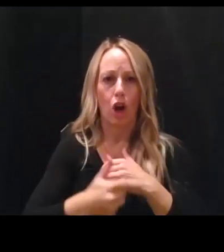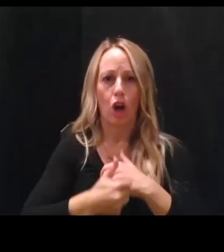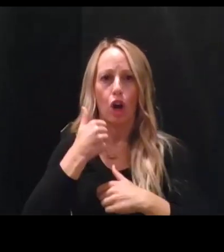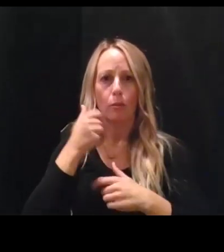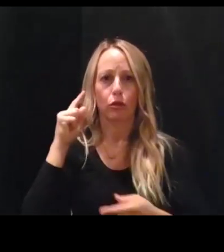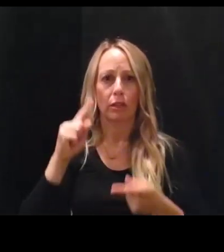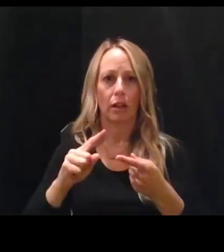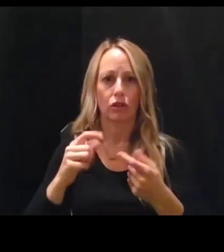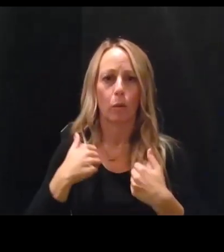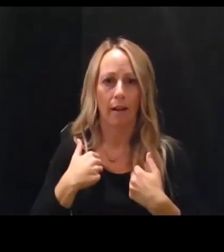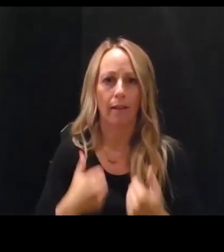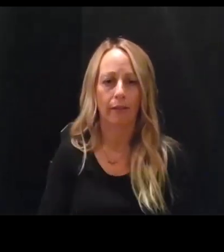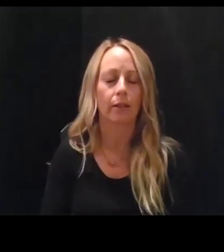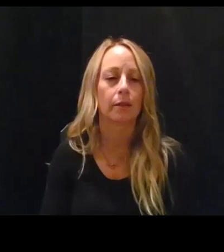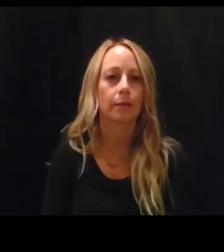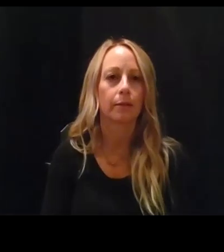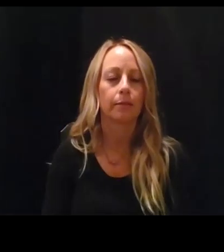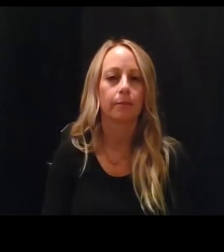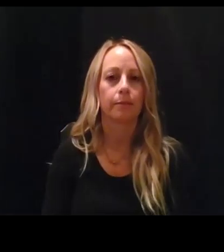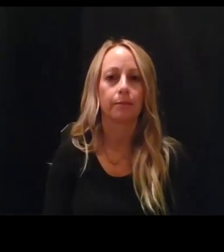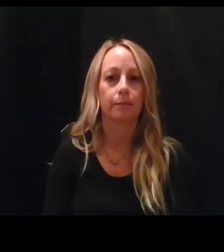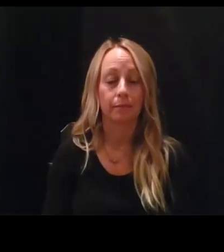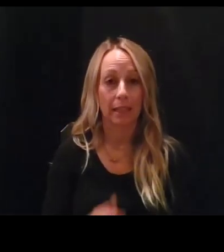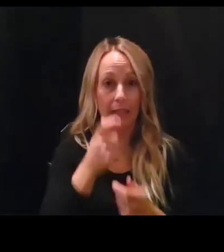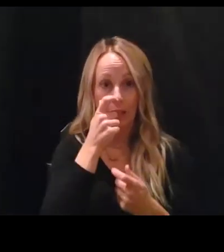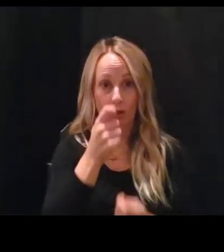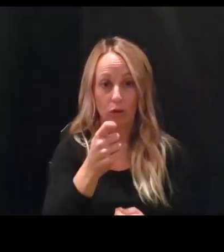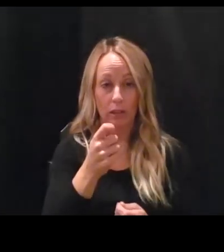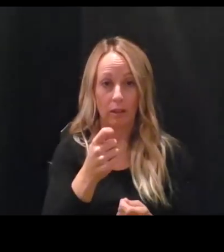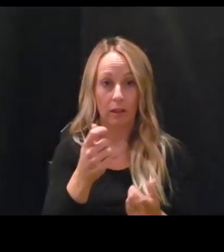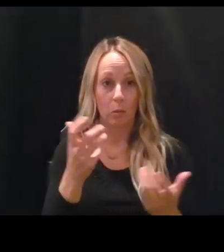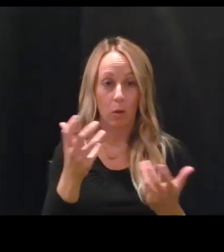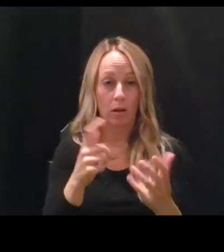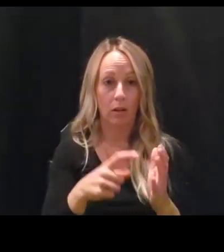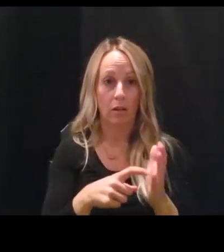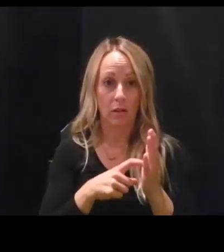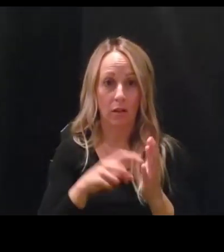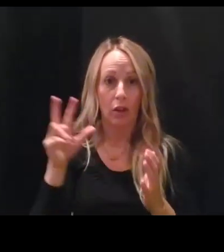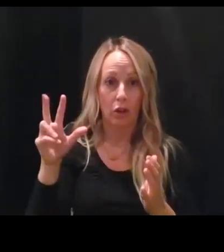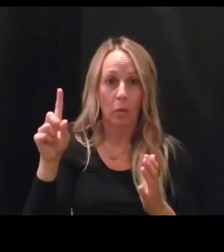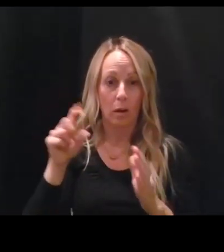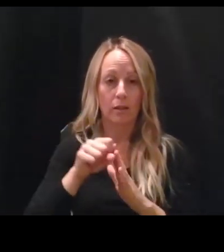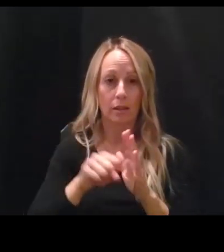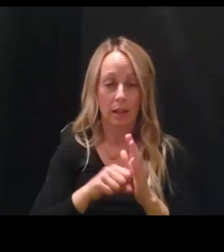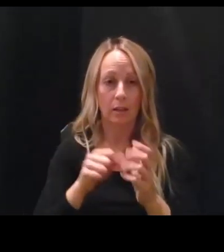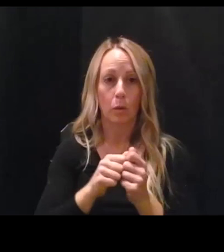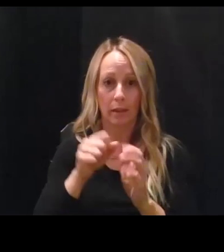that we have. The interesting thing about the mandates, there are 31 states with statewide mandates